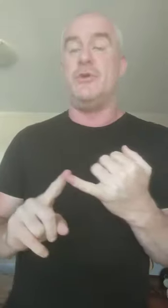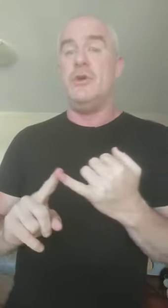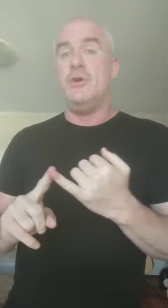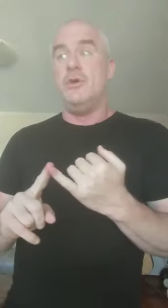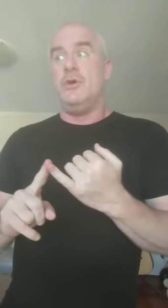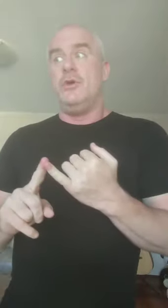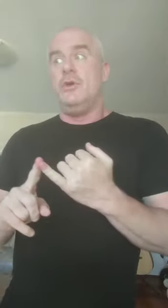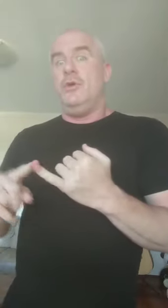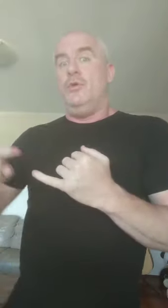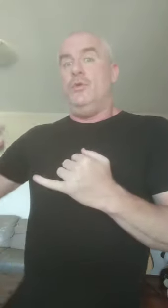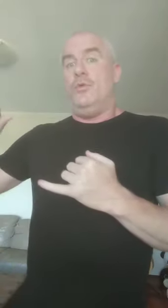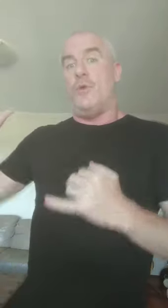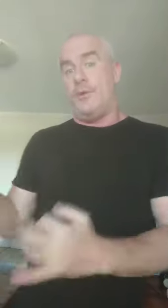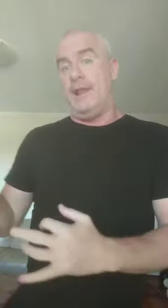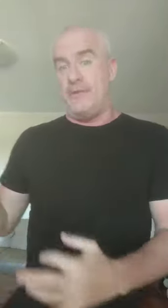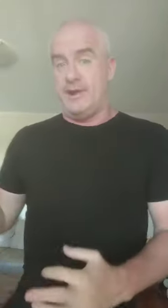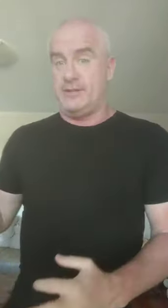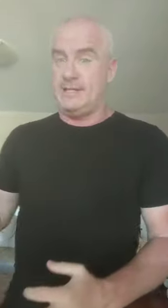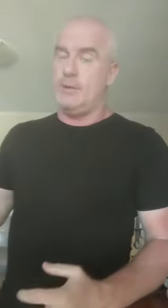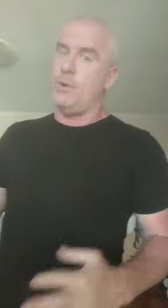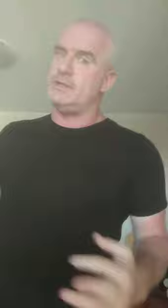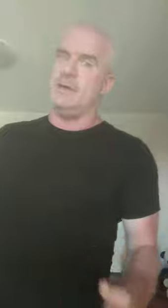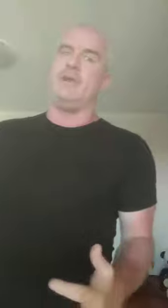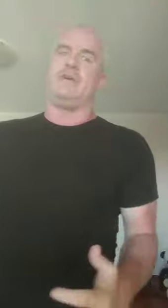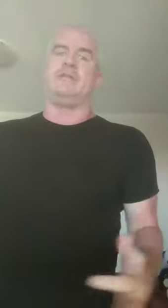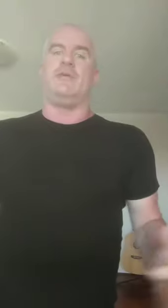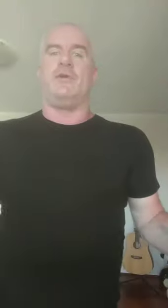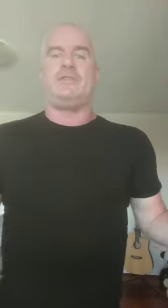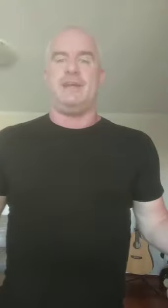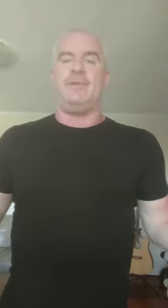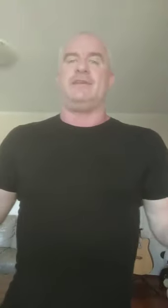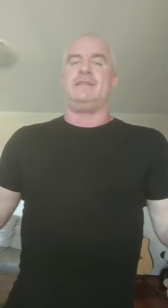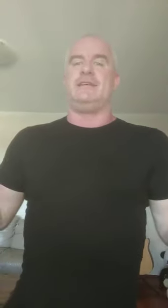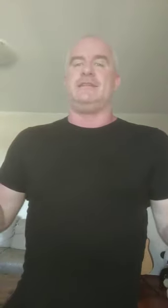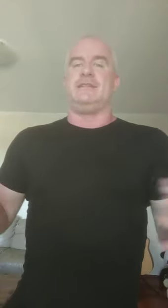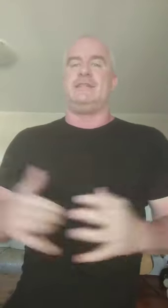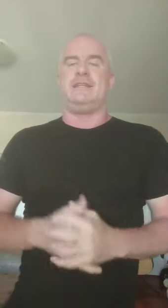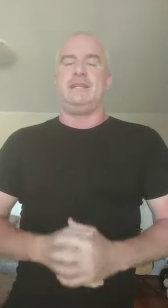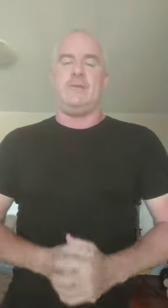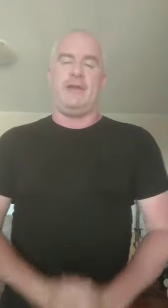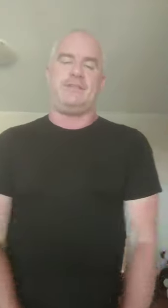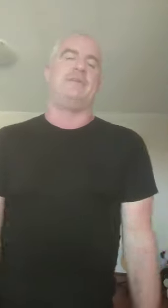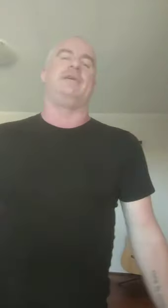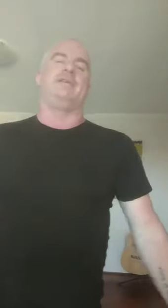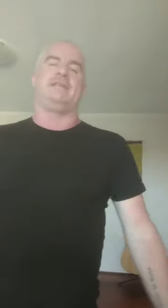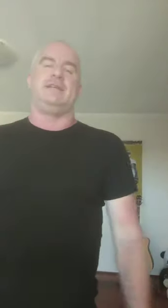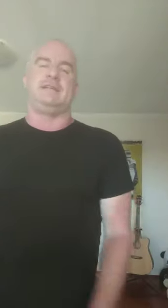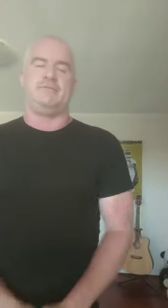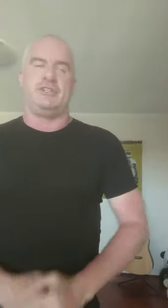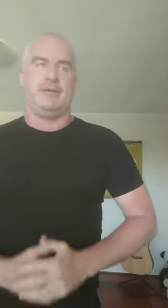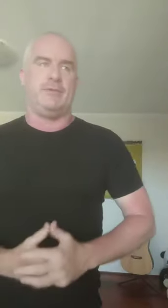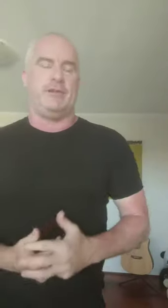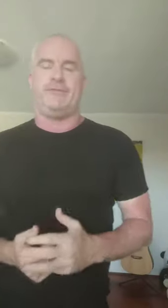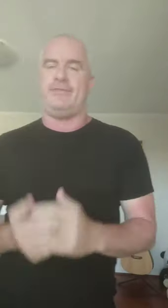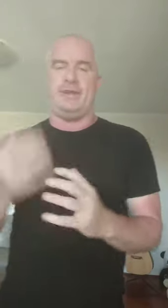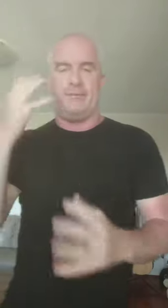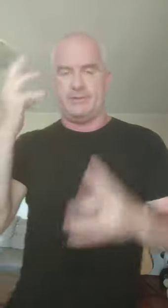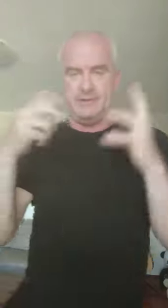what will everyone else think? What will somebody else think? What if somebody else thinks it's silly? What if somebody else thinks I'm shit? What if the imposter